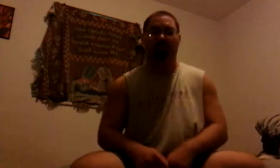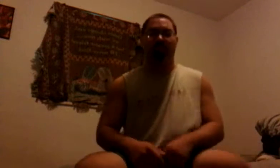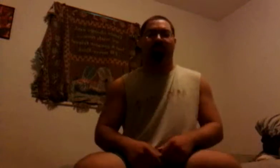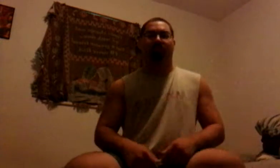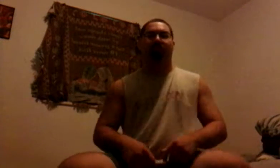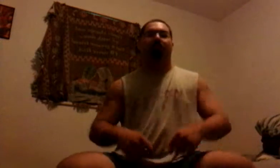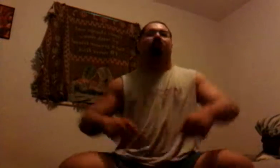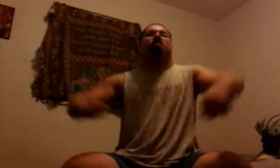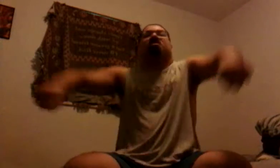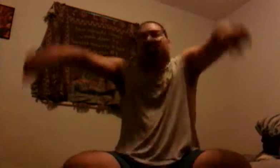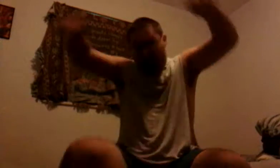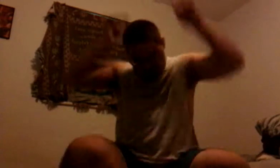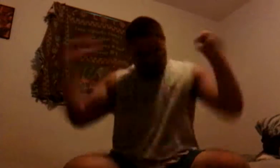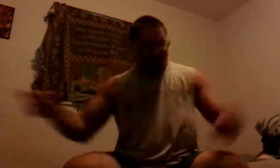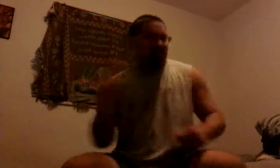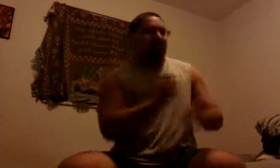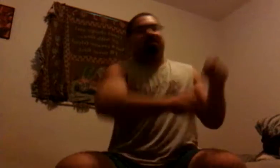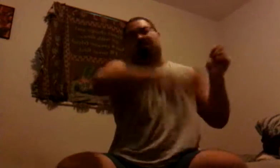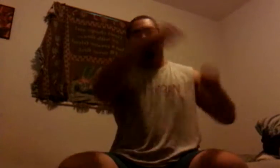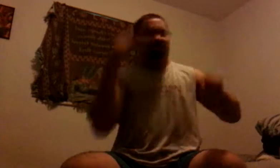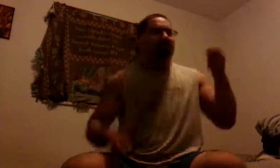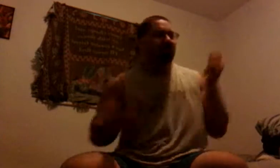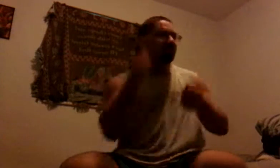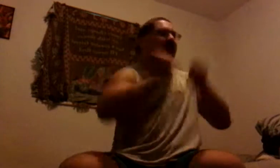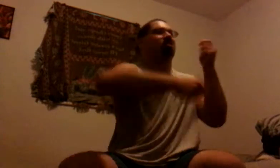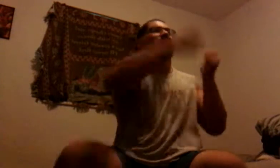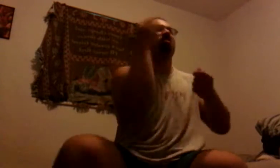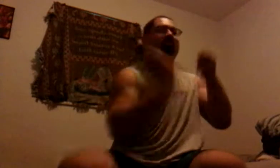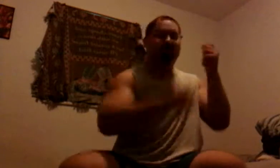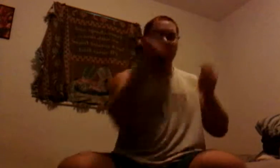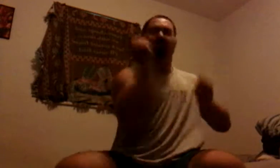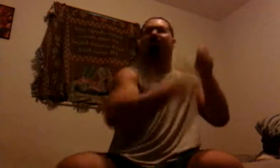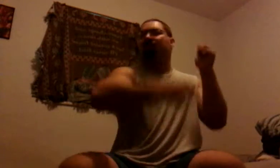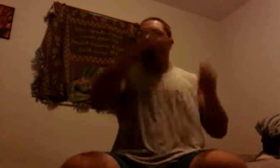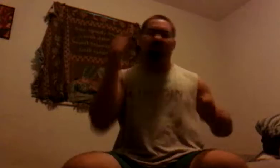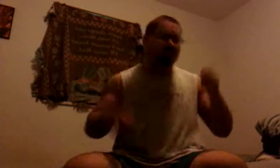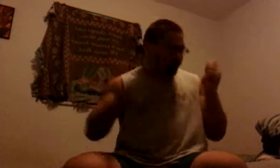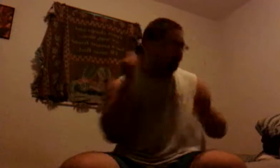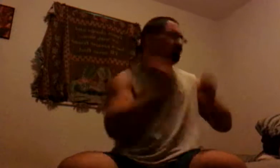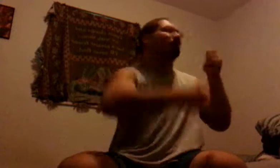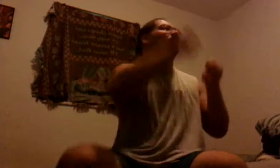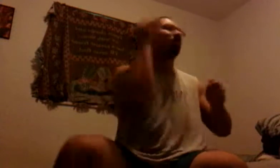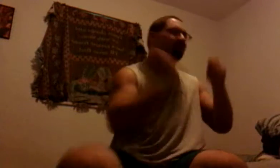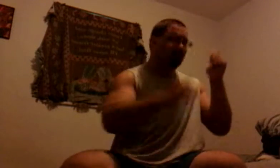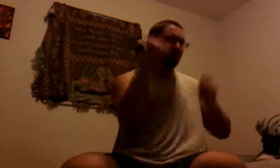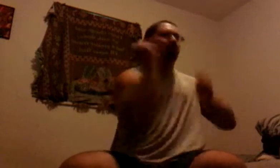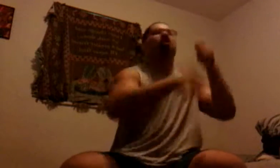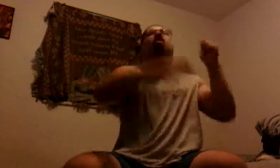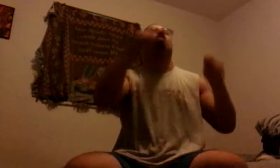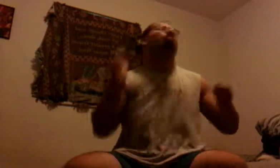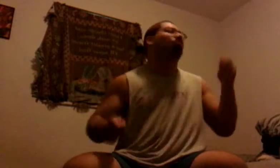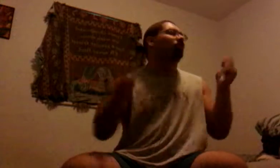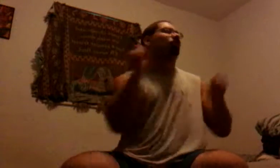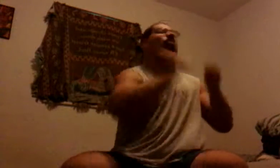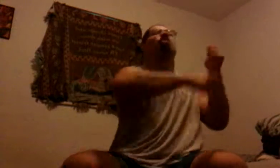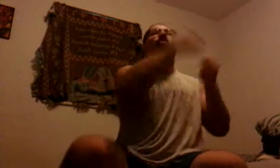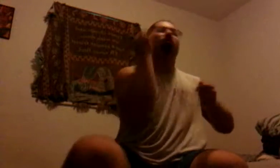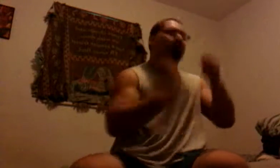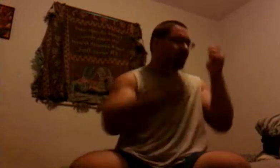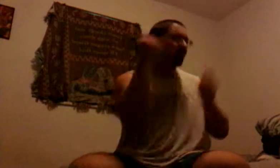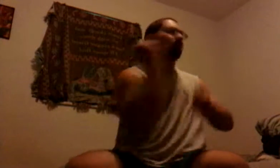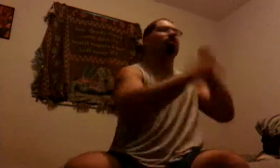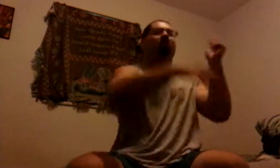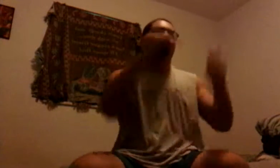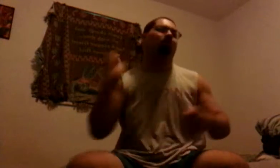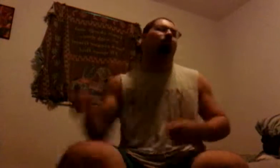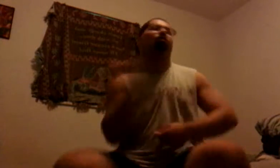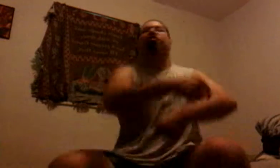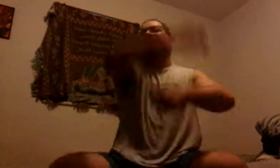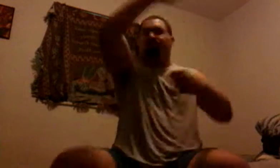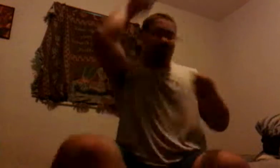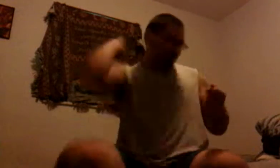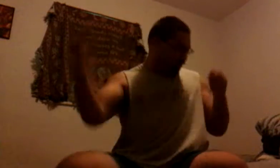Would she hear me if I called her name? Would she